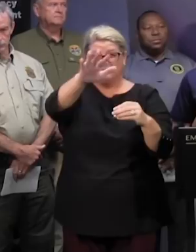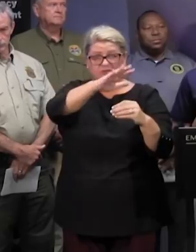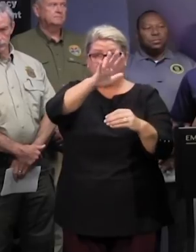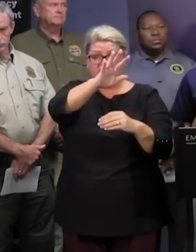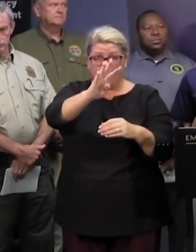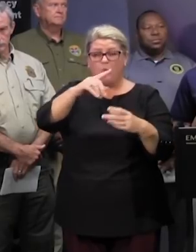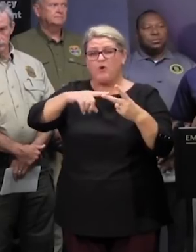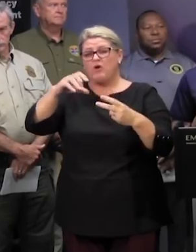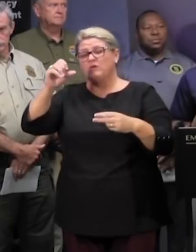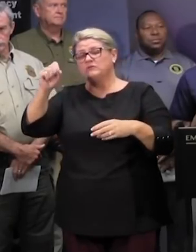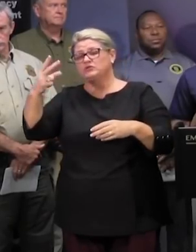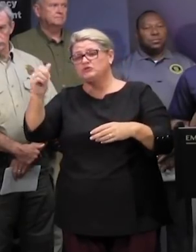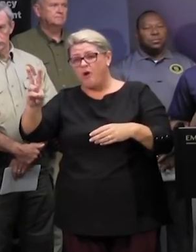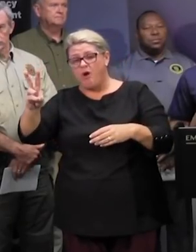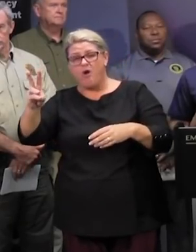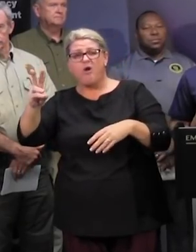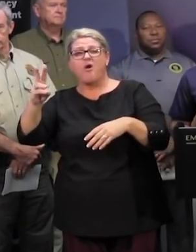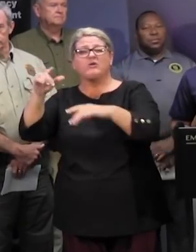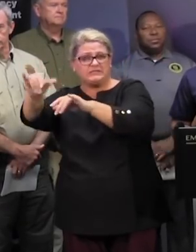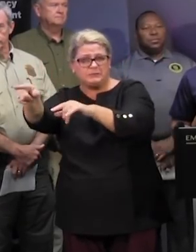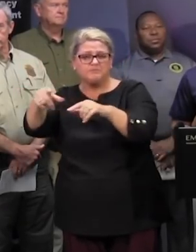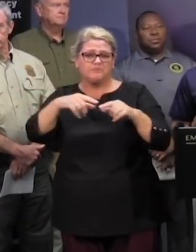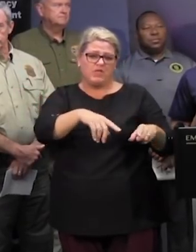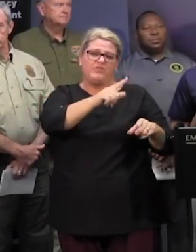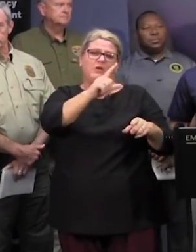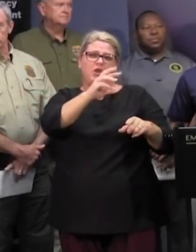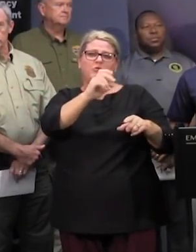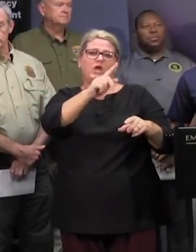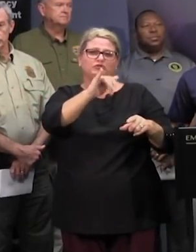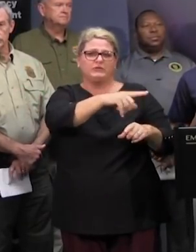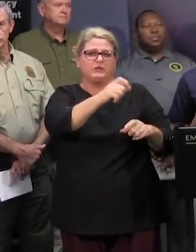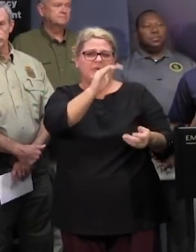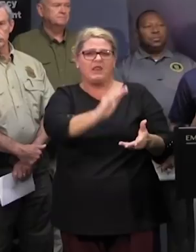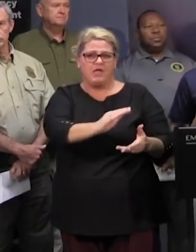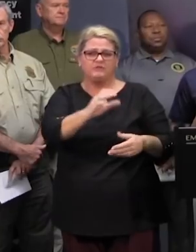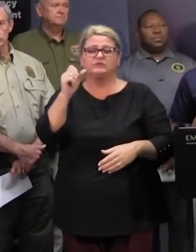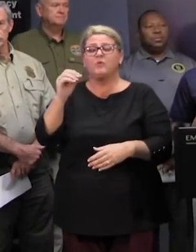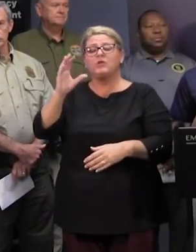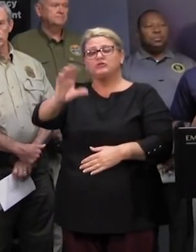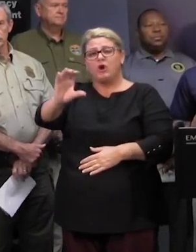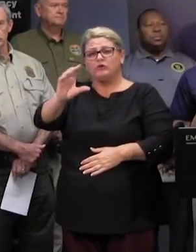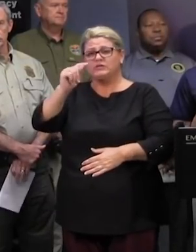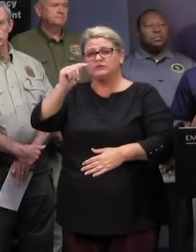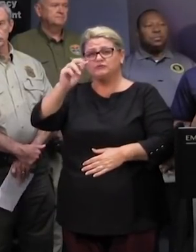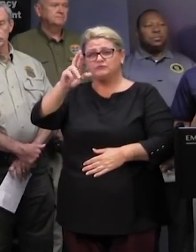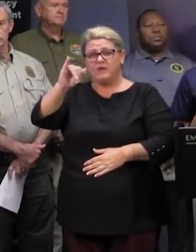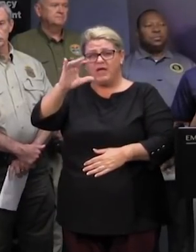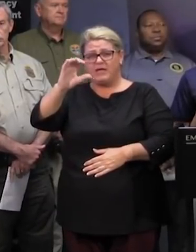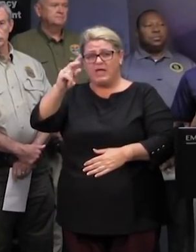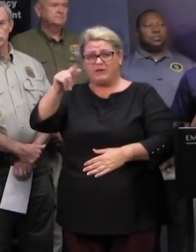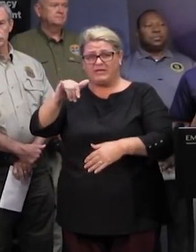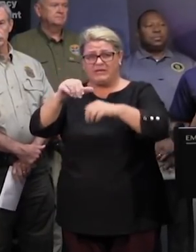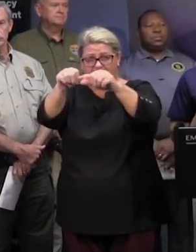an hour down at charleston in the low country uh the tropical storm warning was canceled earlier this morning for the charleston tri-county area uh but remains